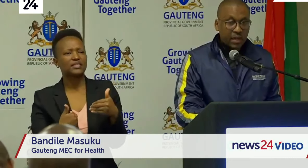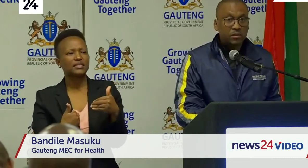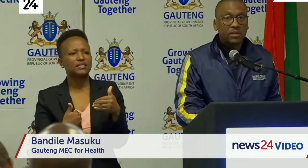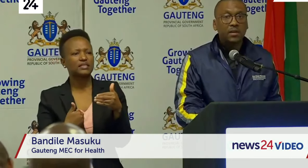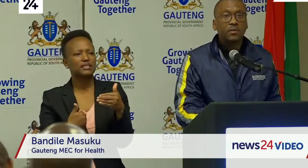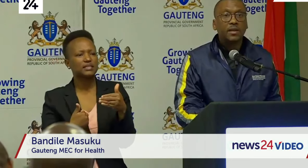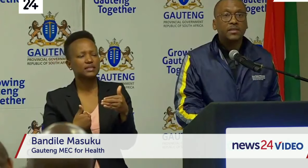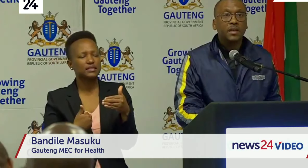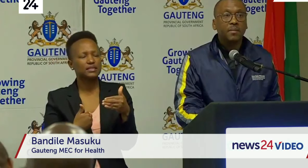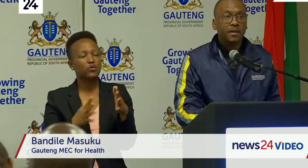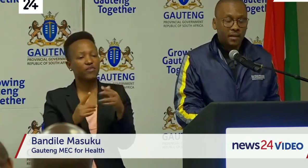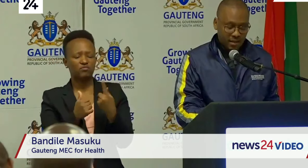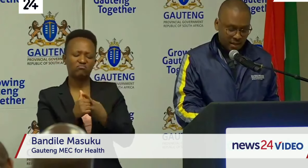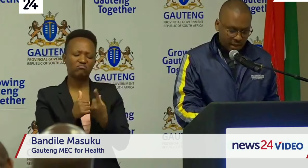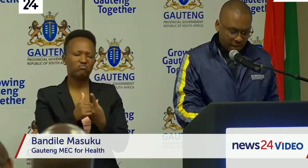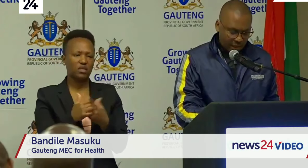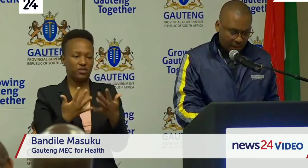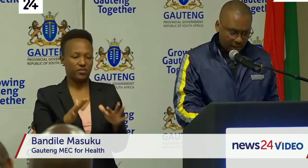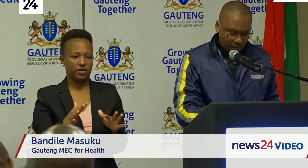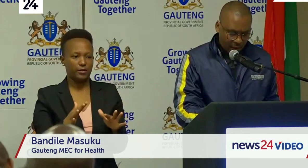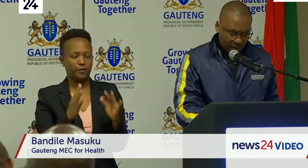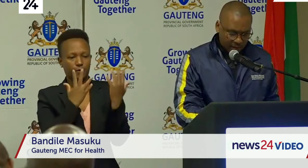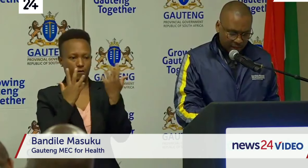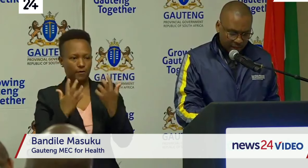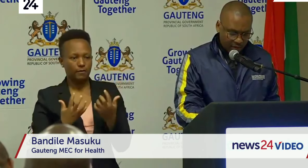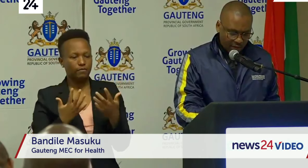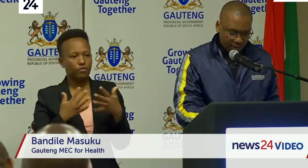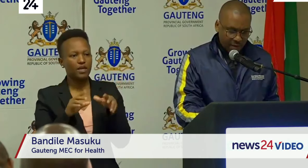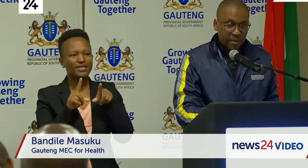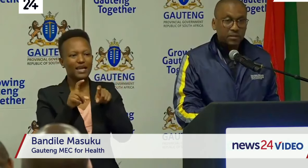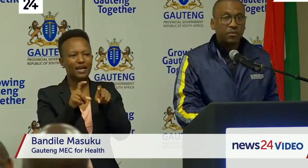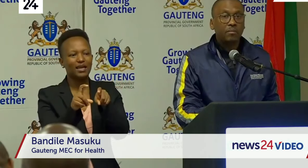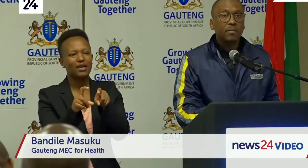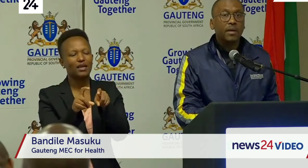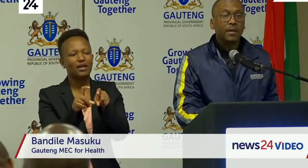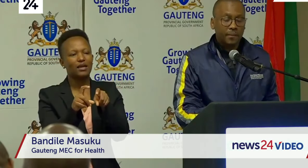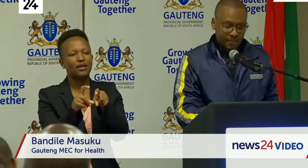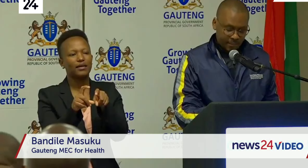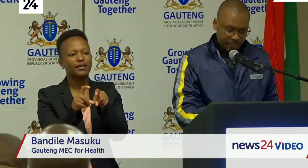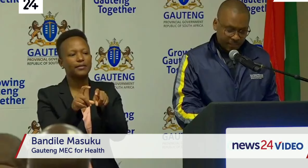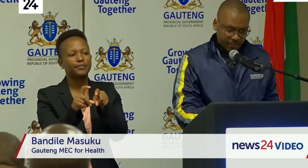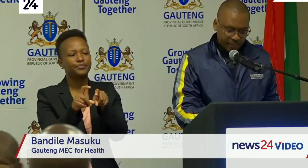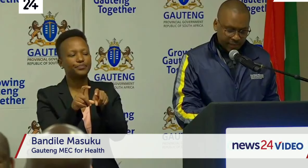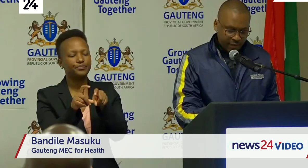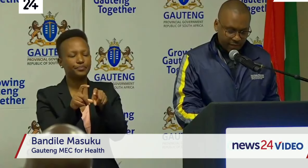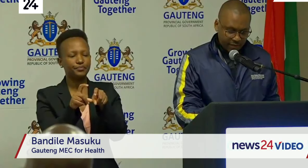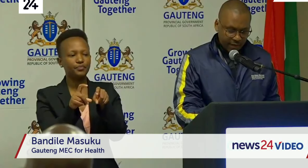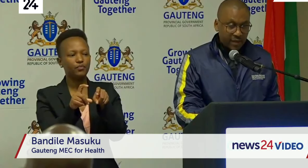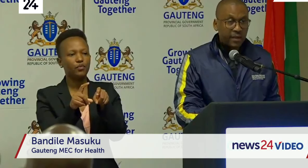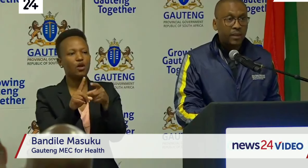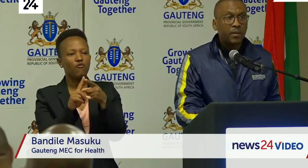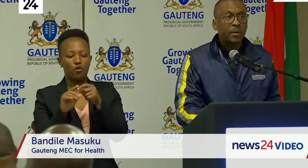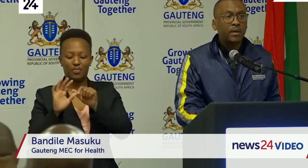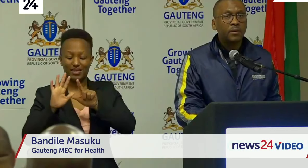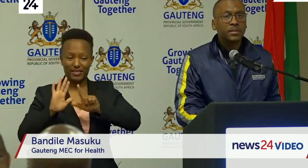calculating and making our tracking of the numbers from the 7th